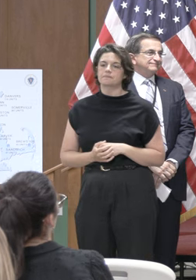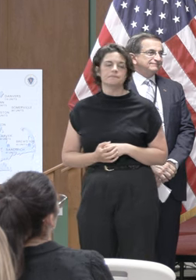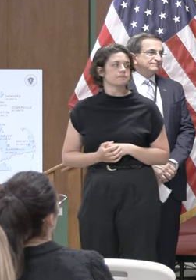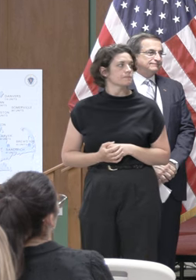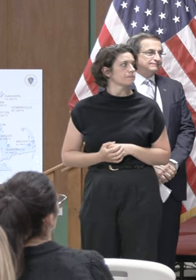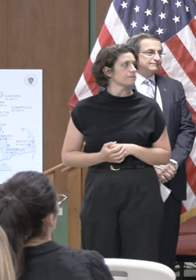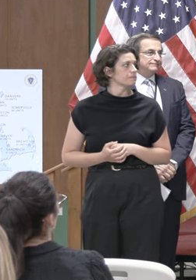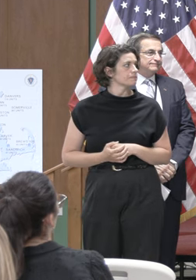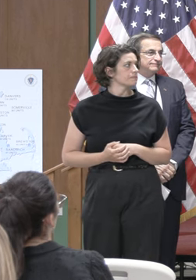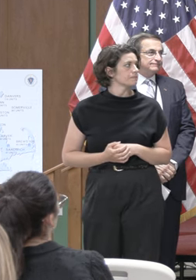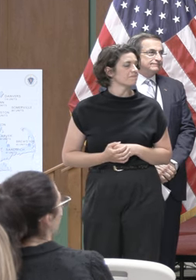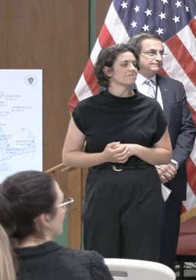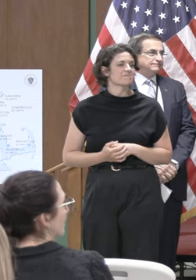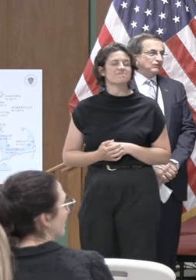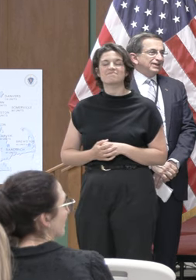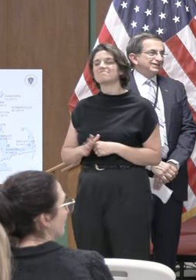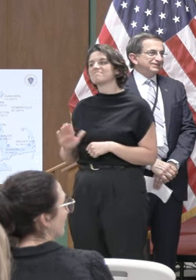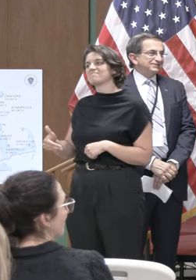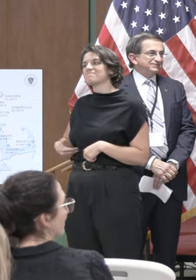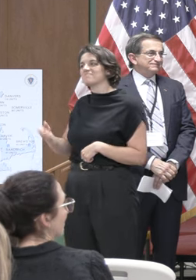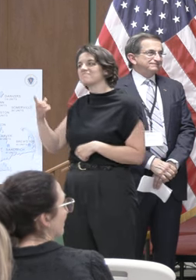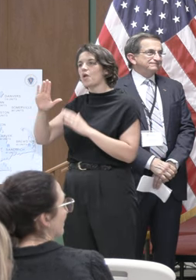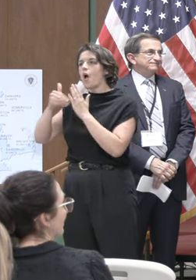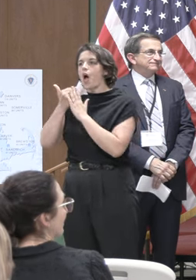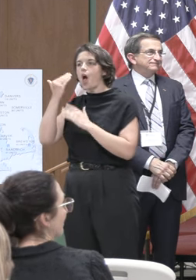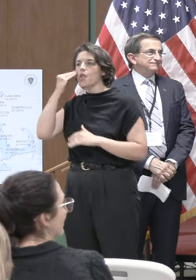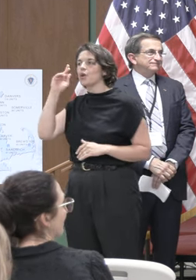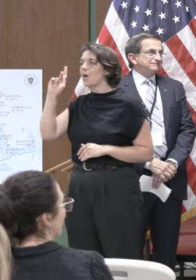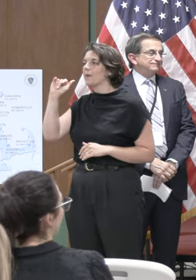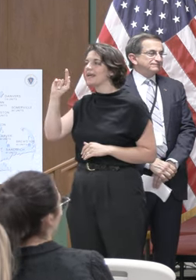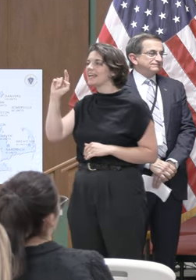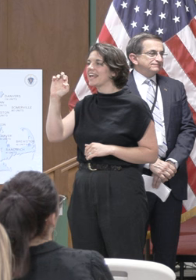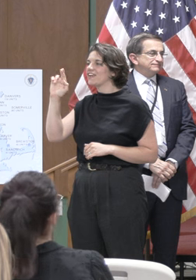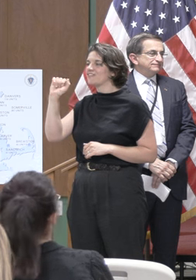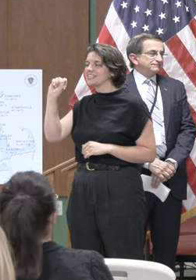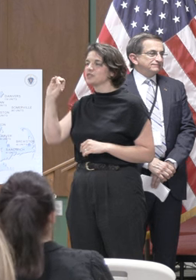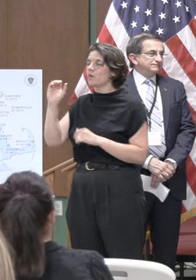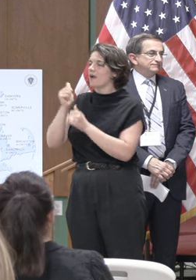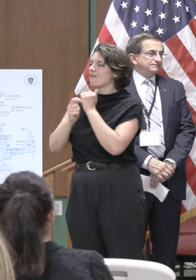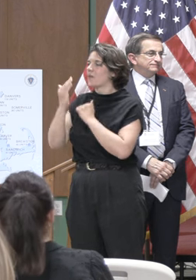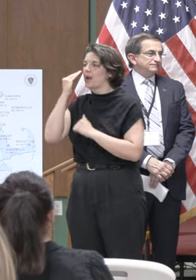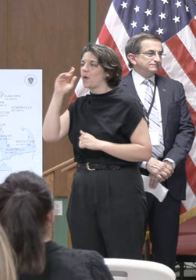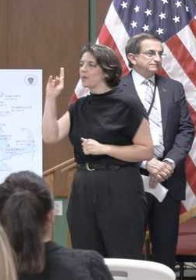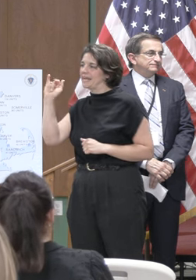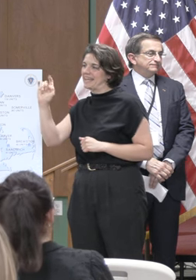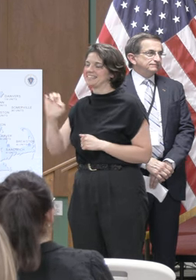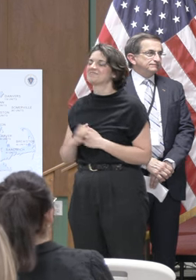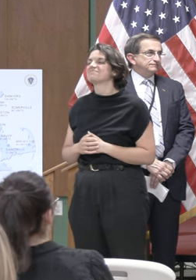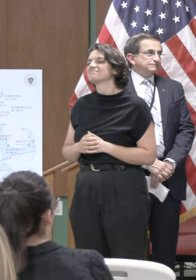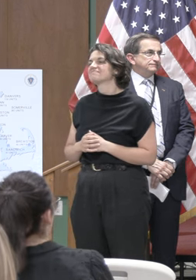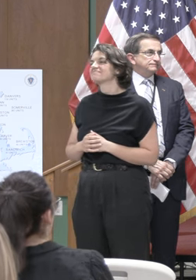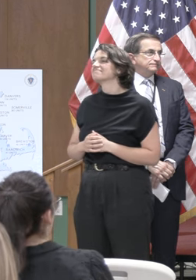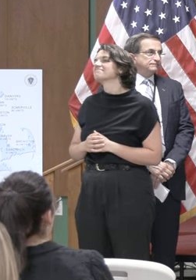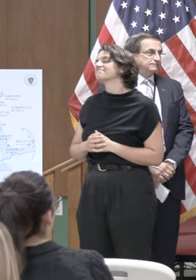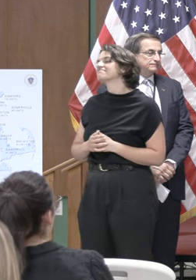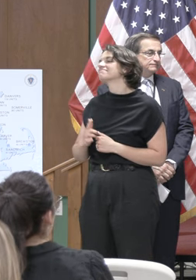i guess you all know kate racer everybody knows kate um it's my honor to introduce and thank for hosting us